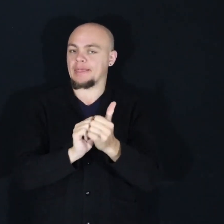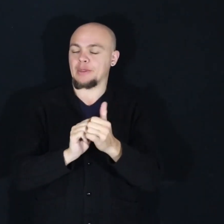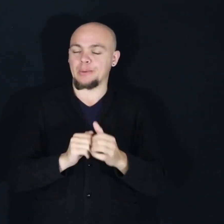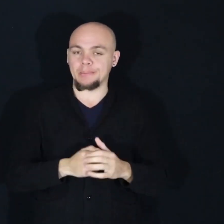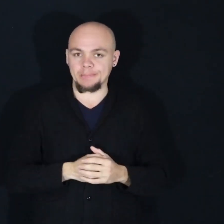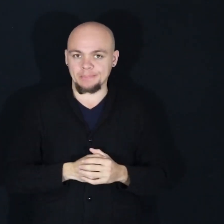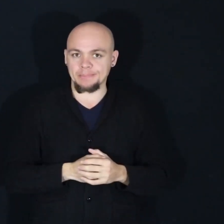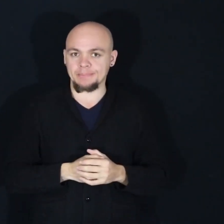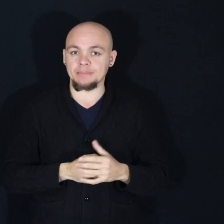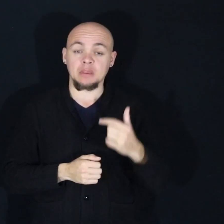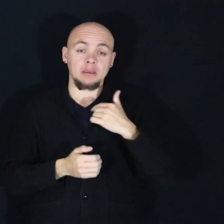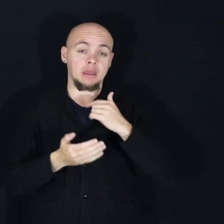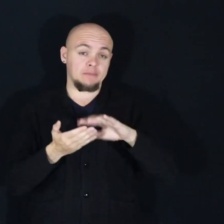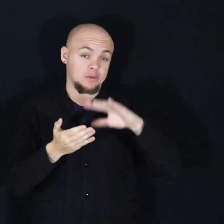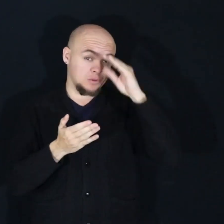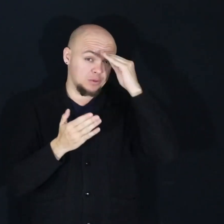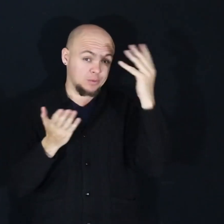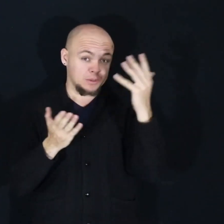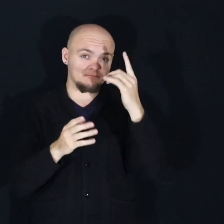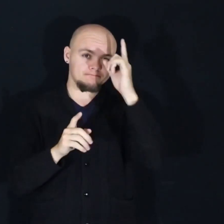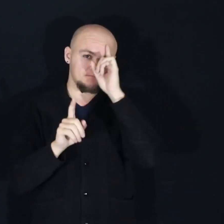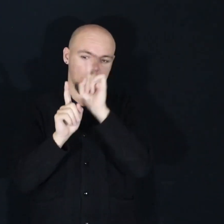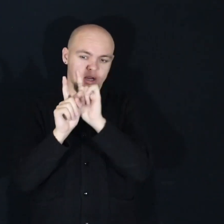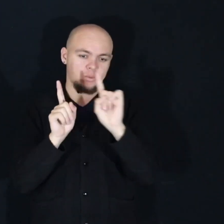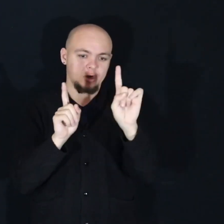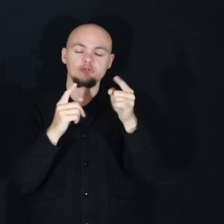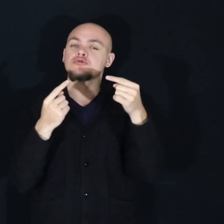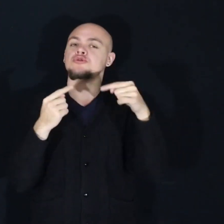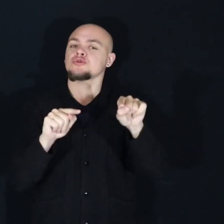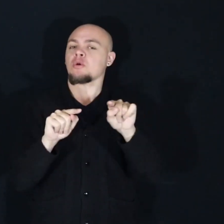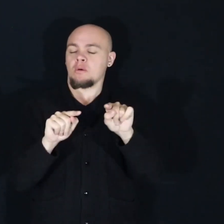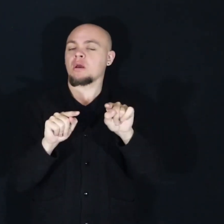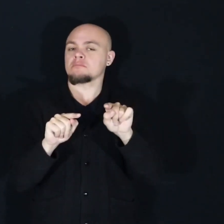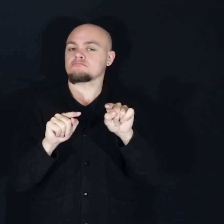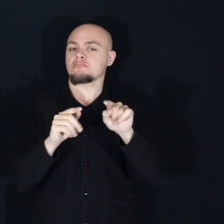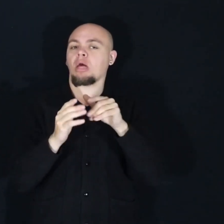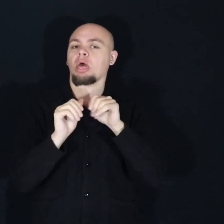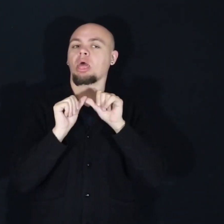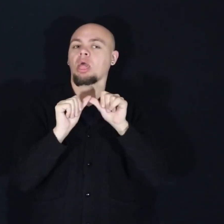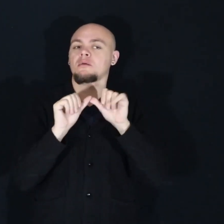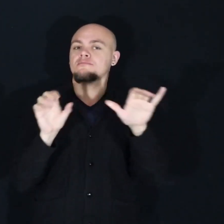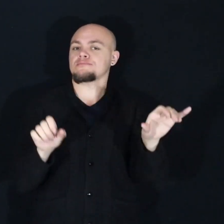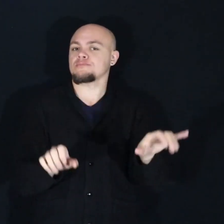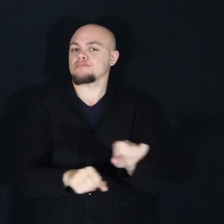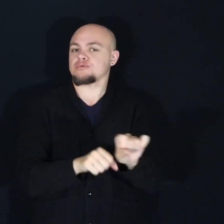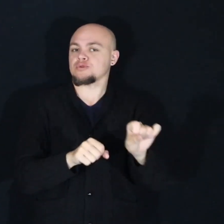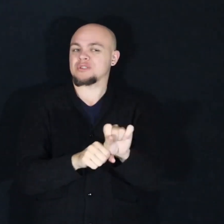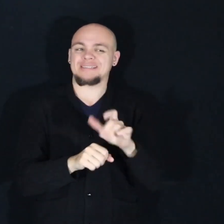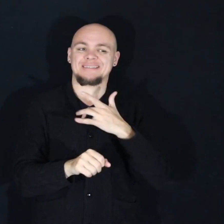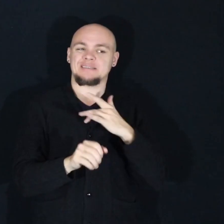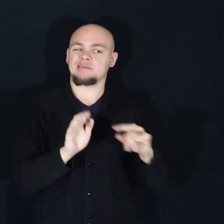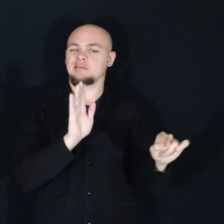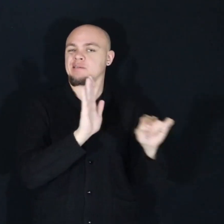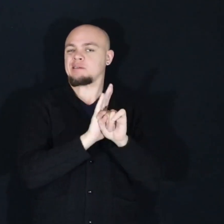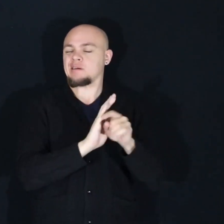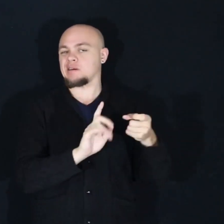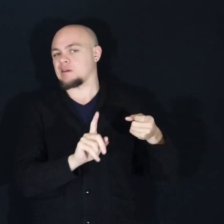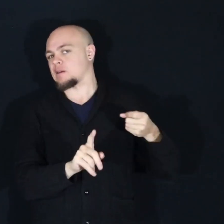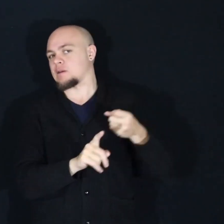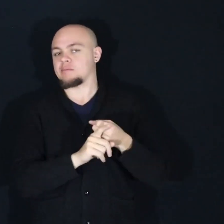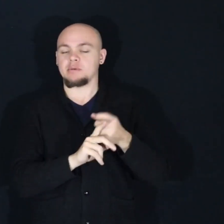What I've learned is that mind-wandering during ongoing activities leaves nothing but a negative impact on us.